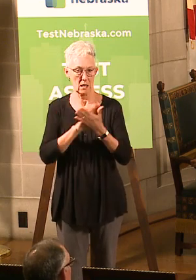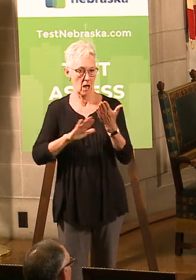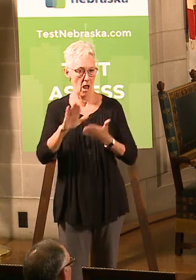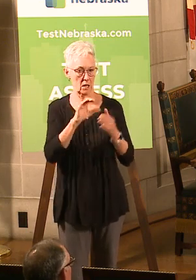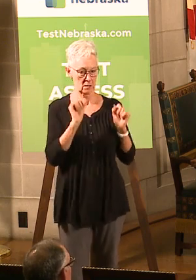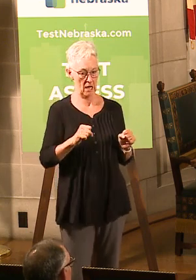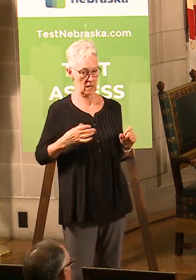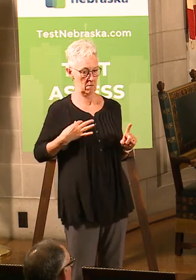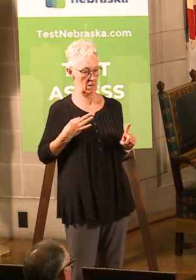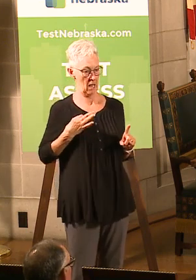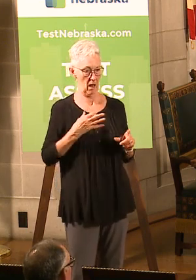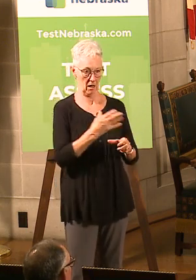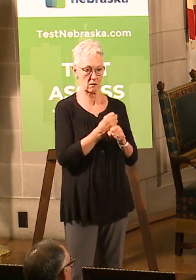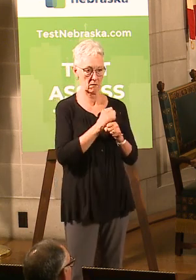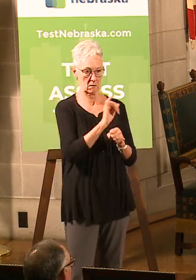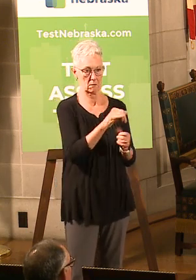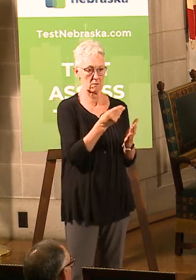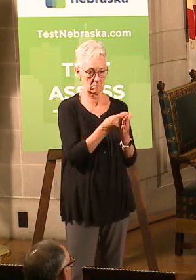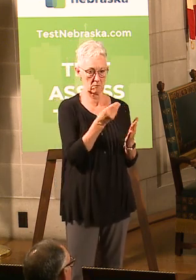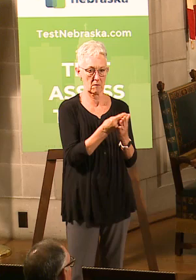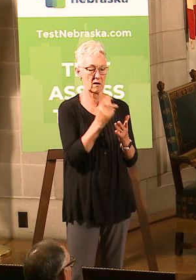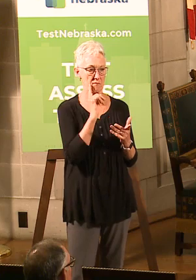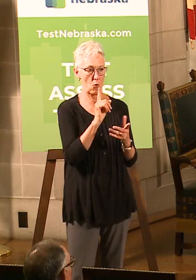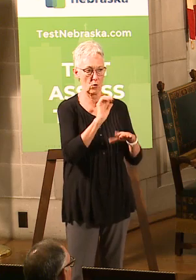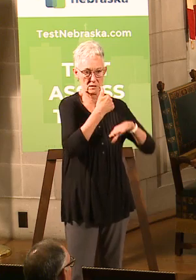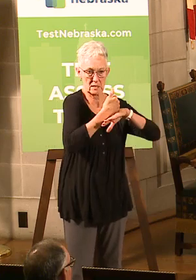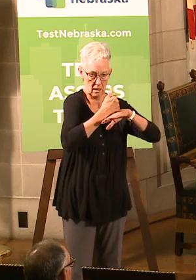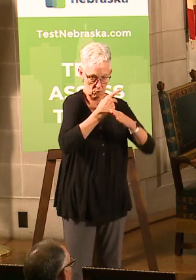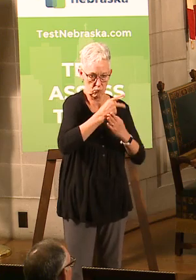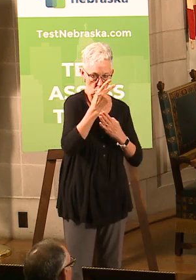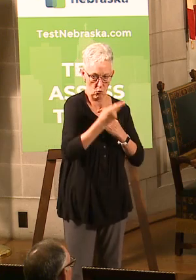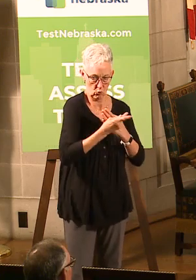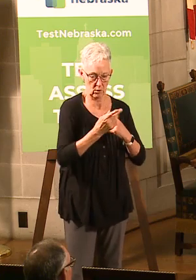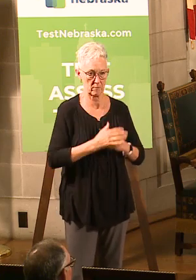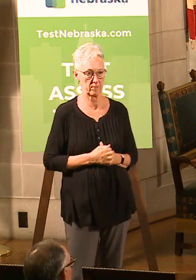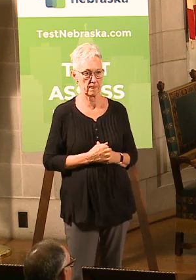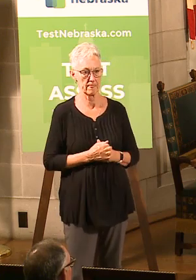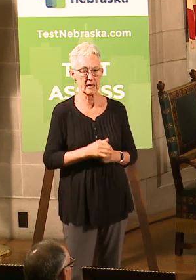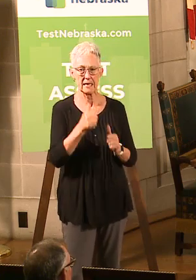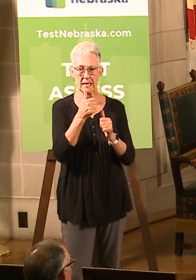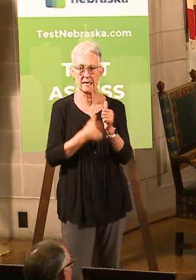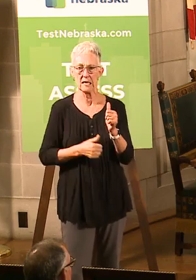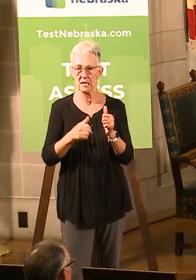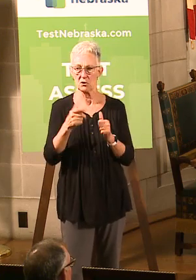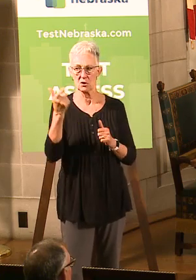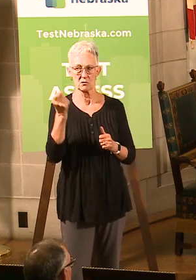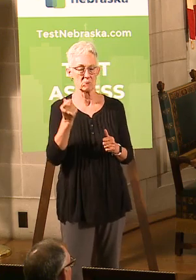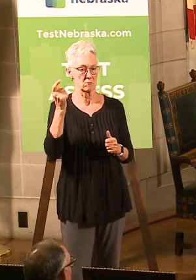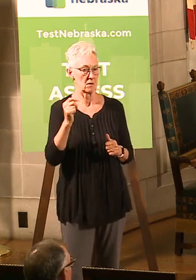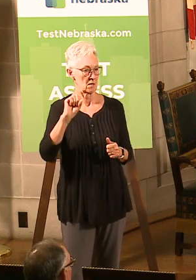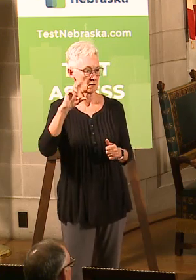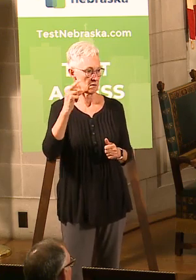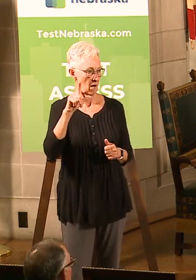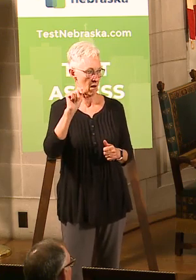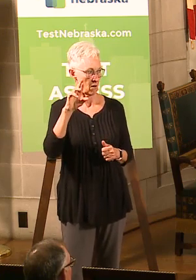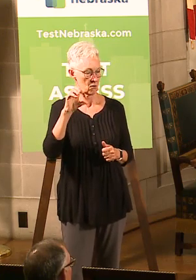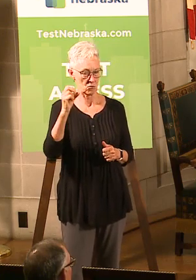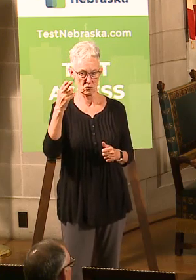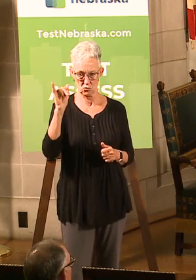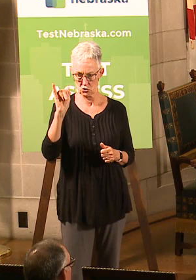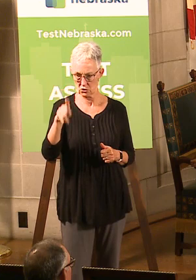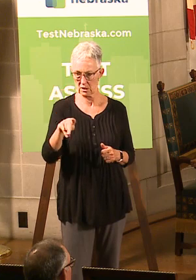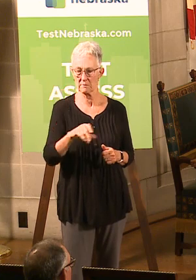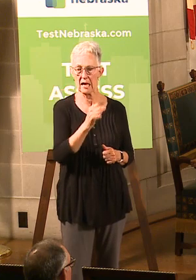for this funding. Average scholarships will be about $1,100. The funding, again, will be provided